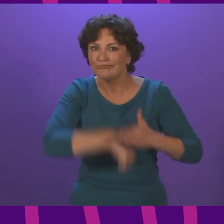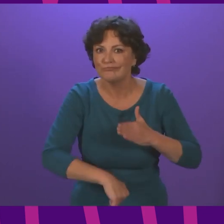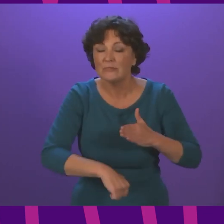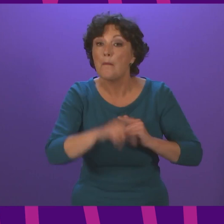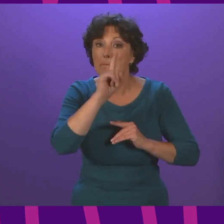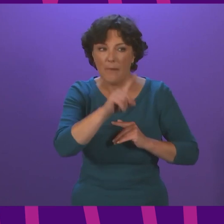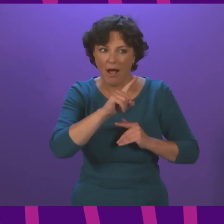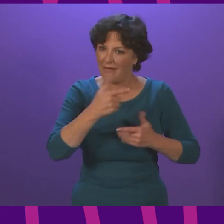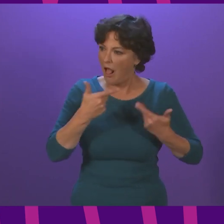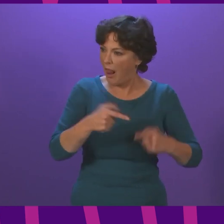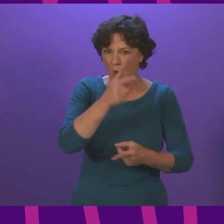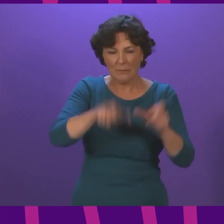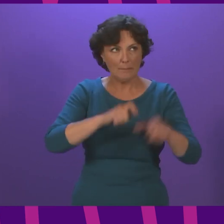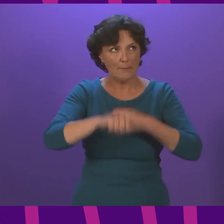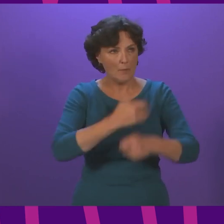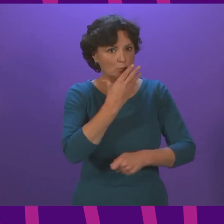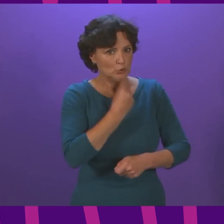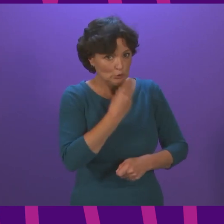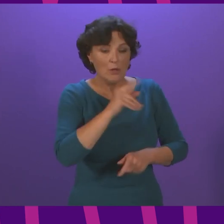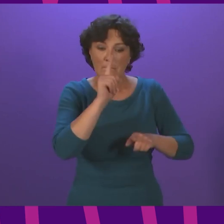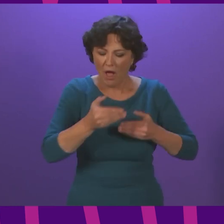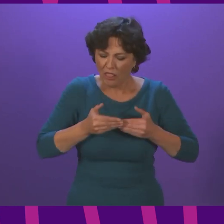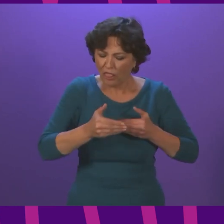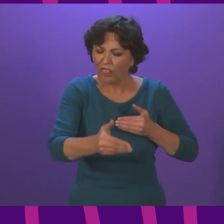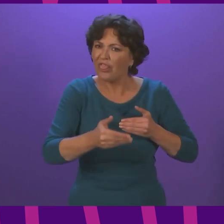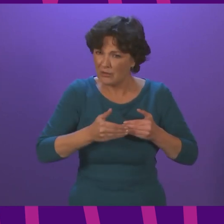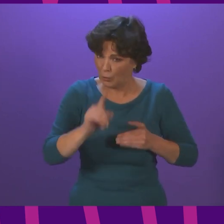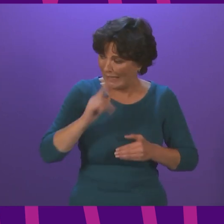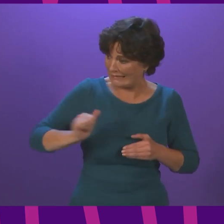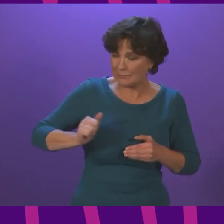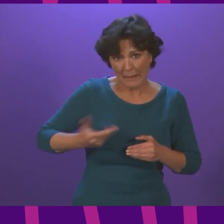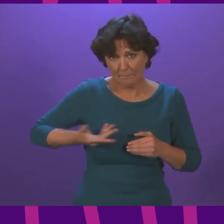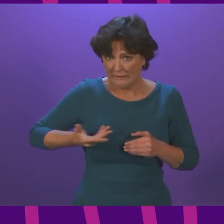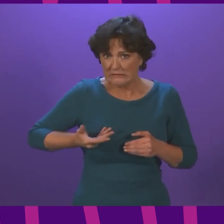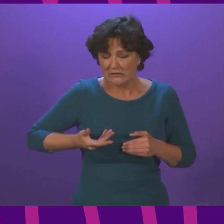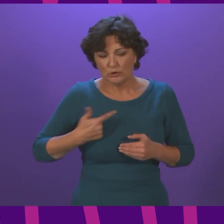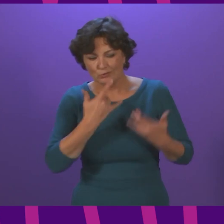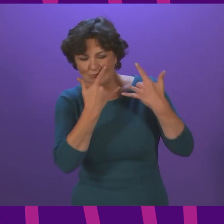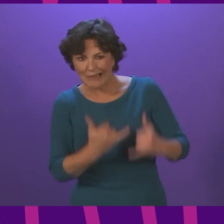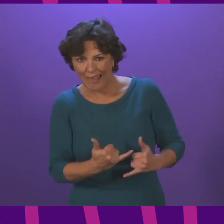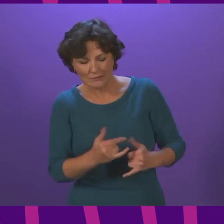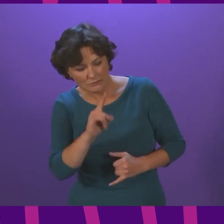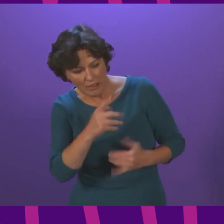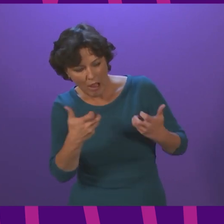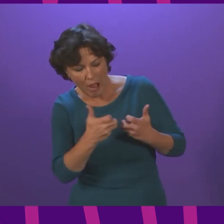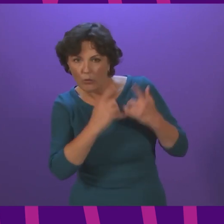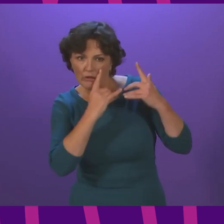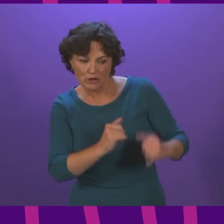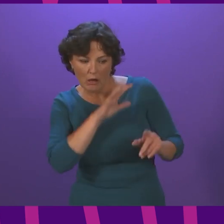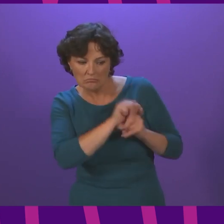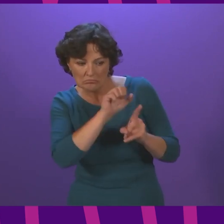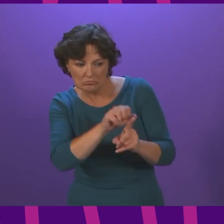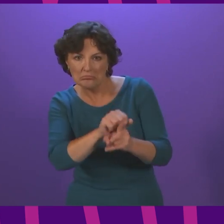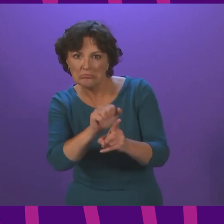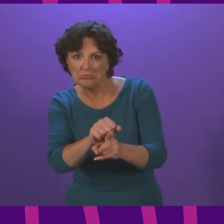become accustomed to the new rules. However, during this period, we expect businesses to implement and test their approach to certification and to